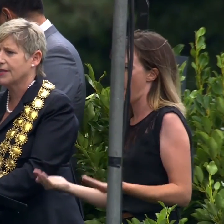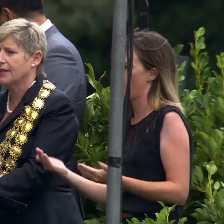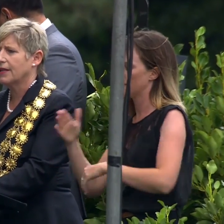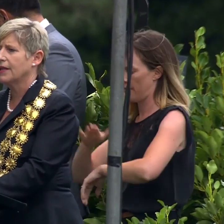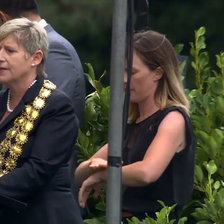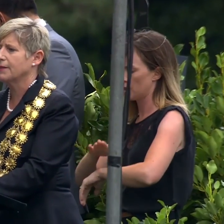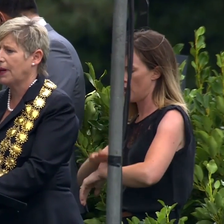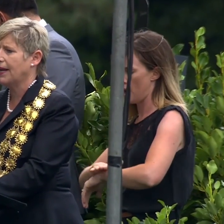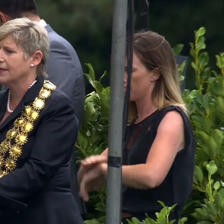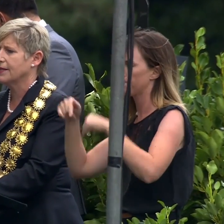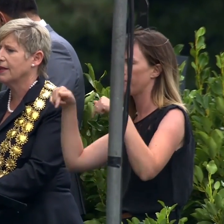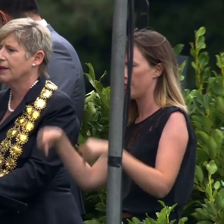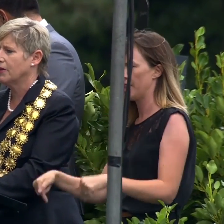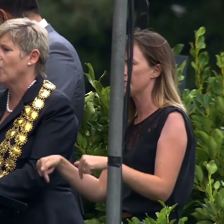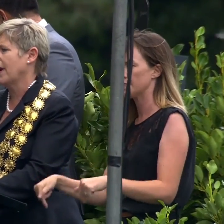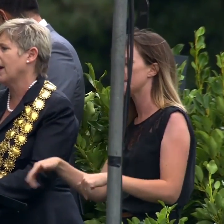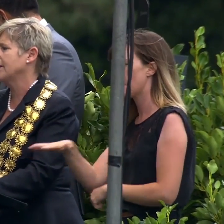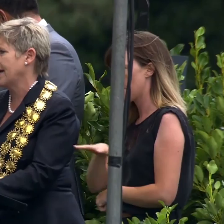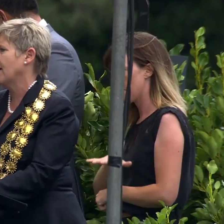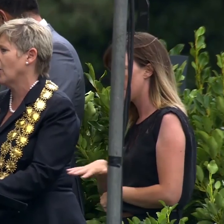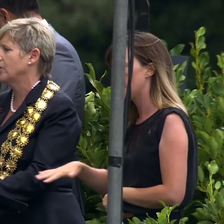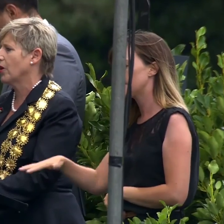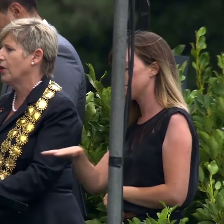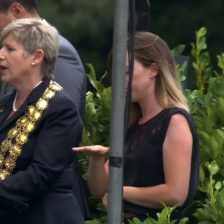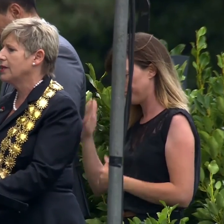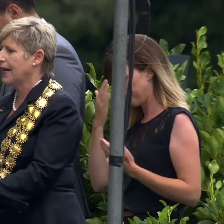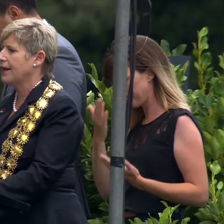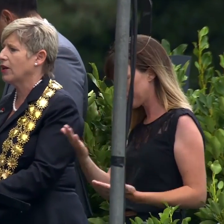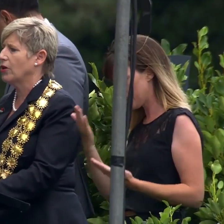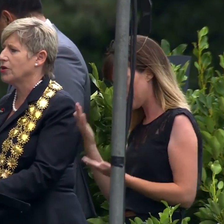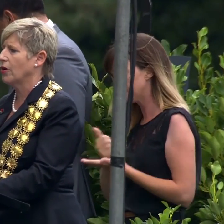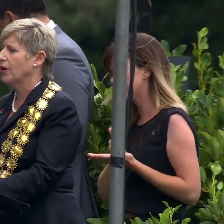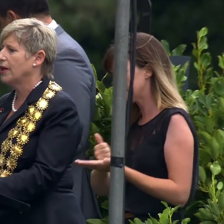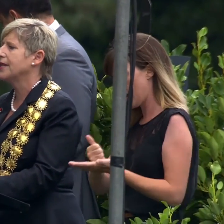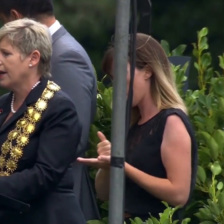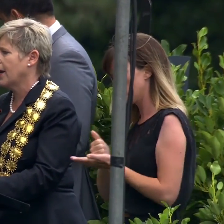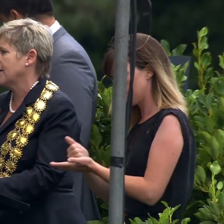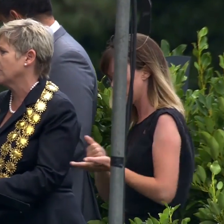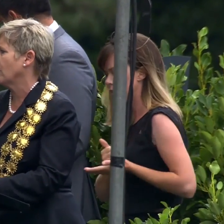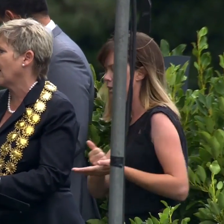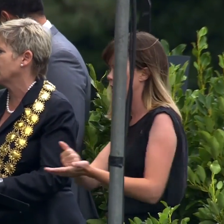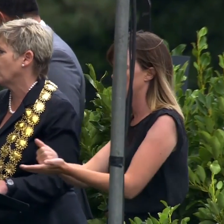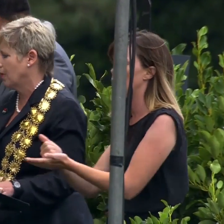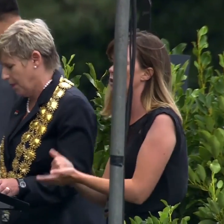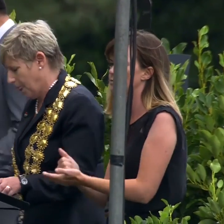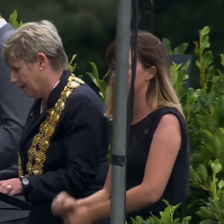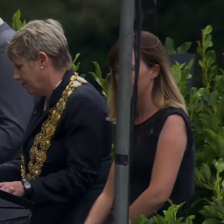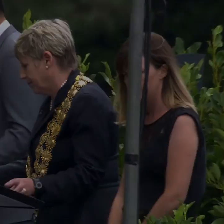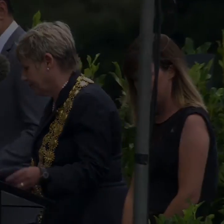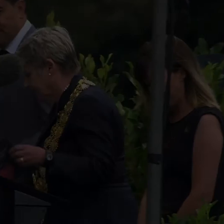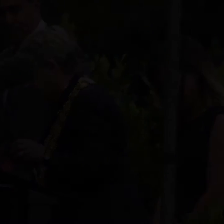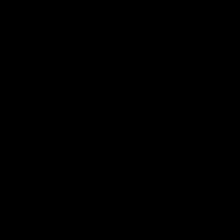This is the place. Nō reira, tēnā koutou, tēnā koutou, tēnā rā tātou katoa.